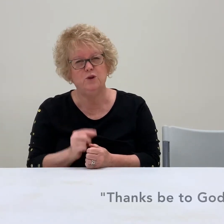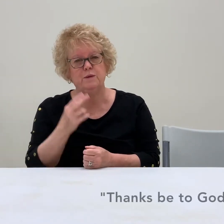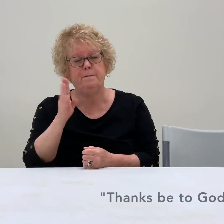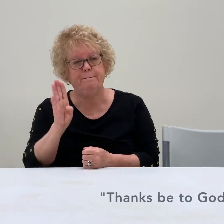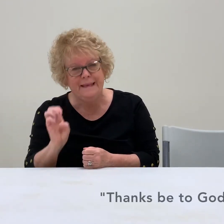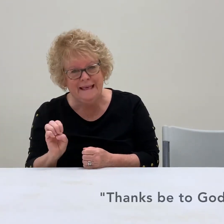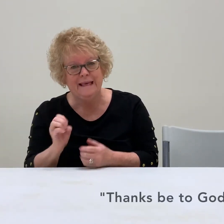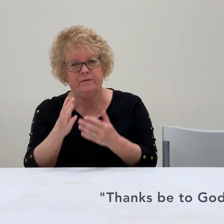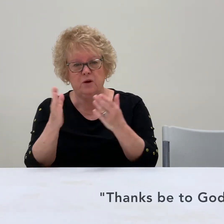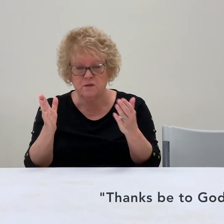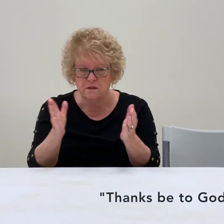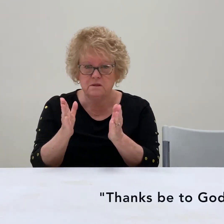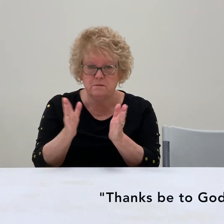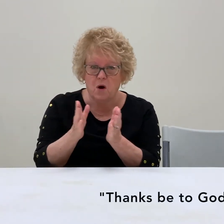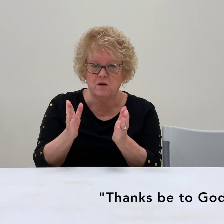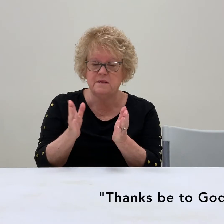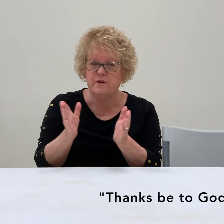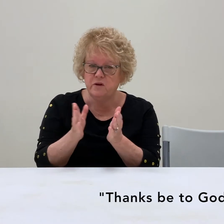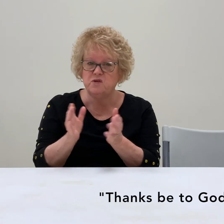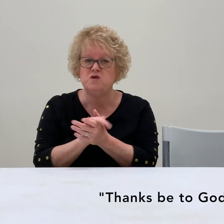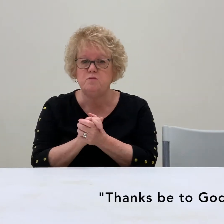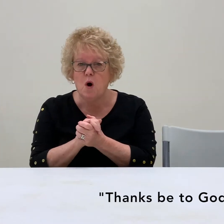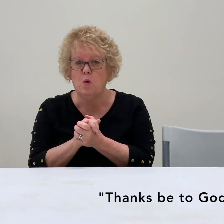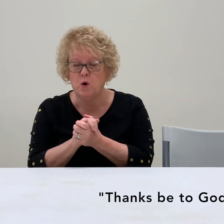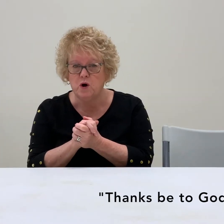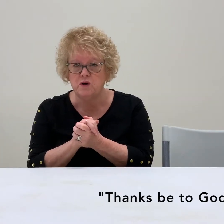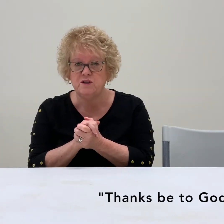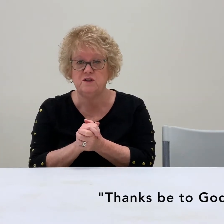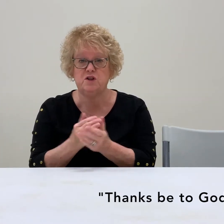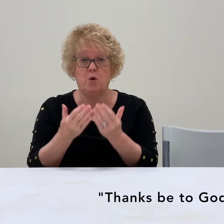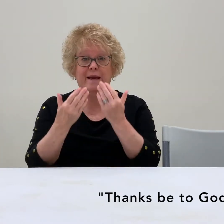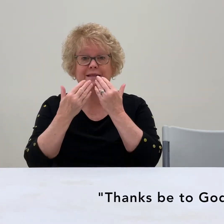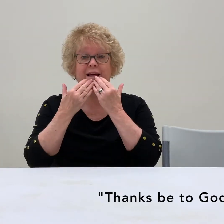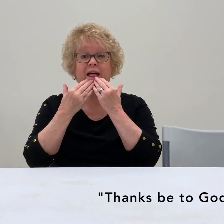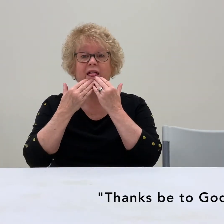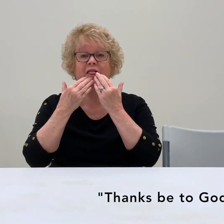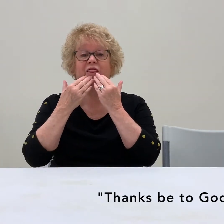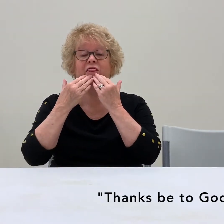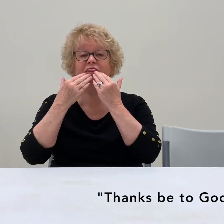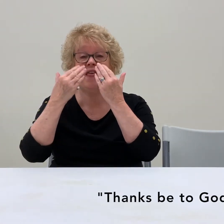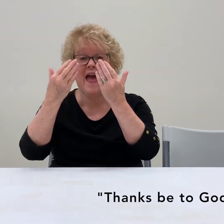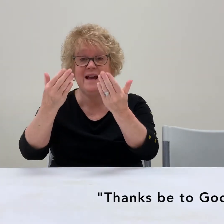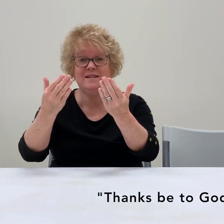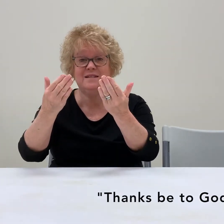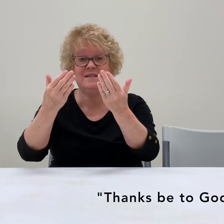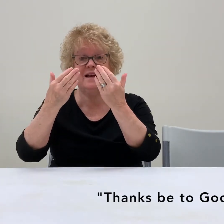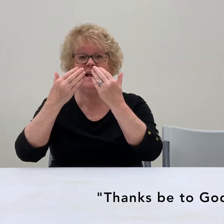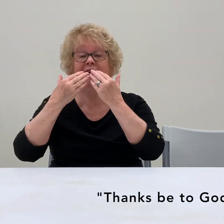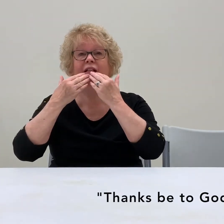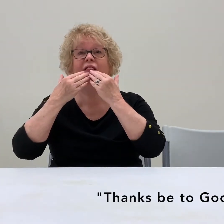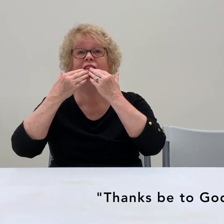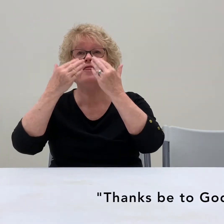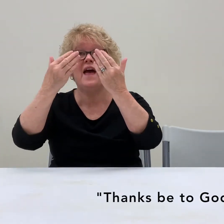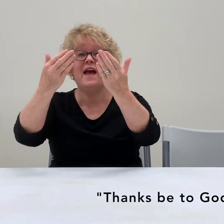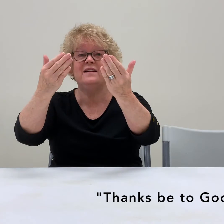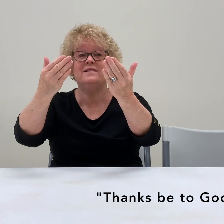use be and those small, some of those small words. So it's thanks, thanks